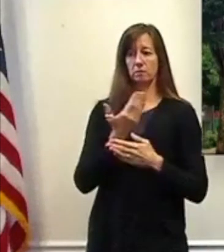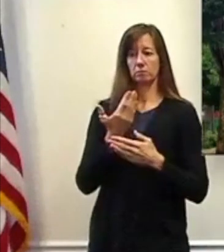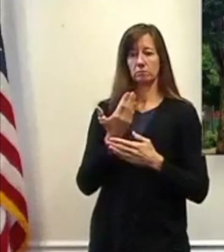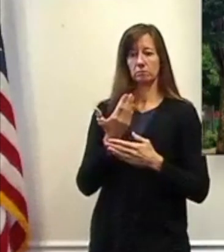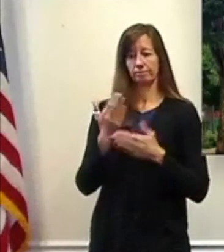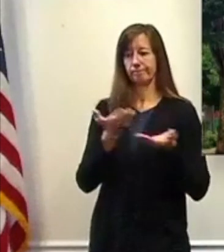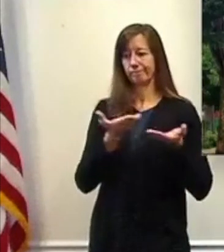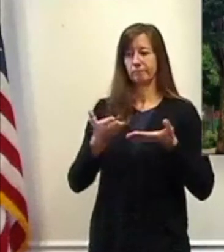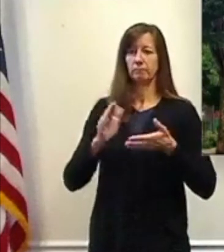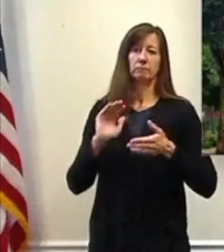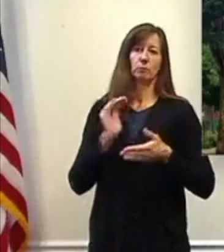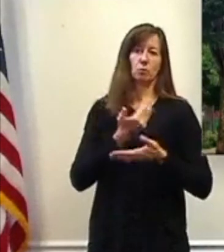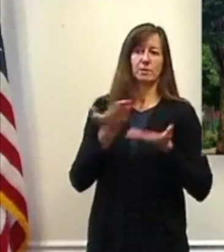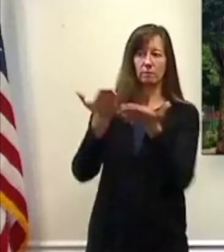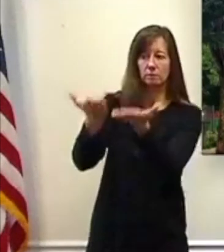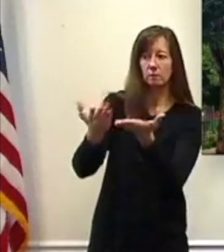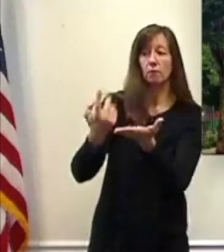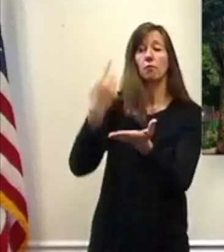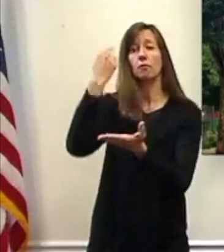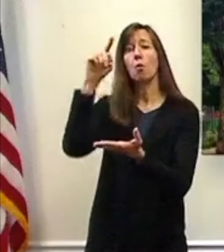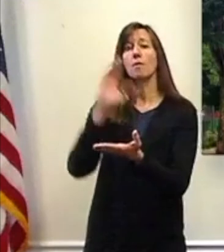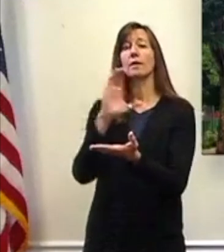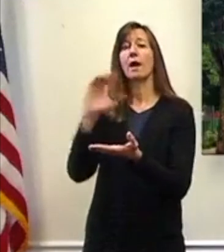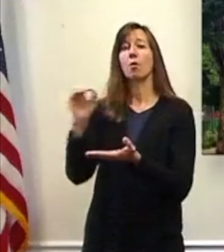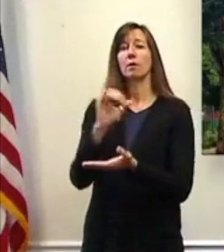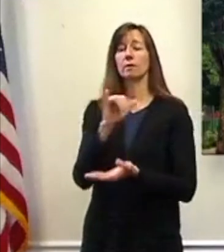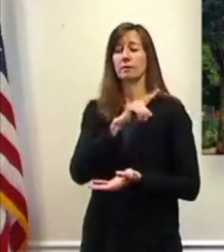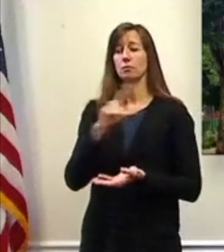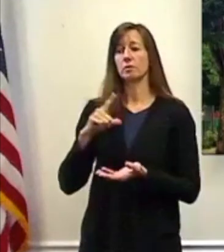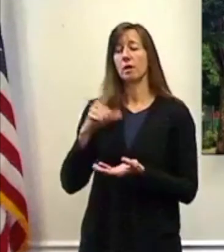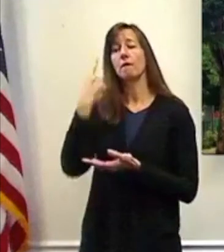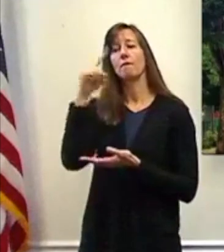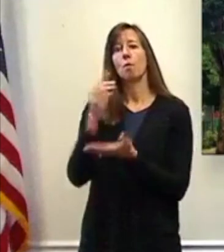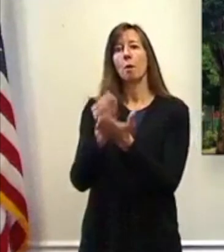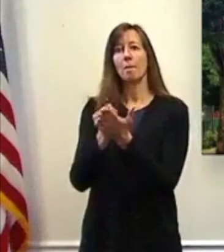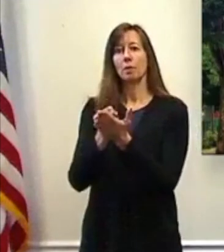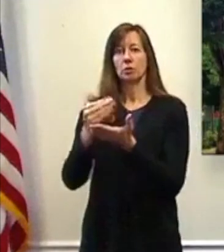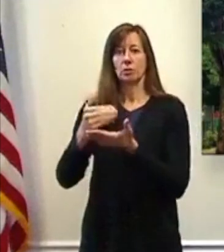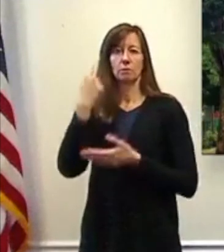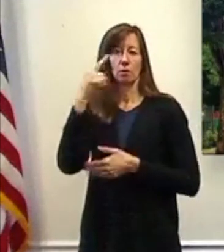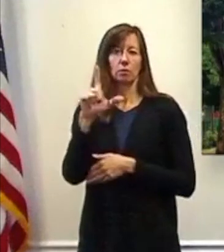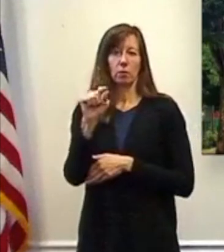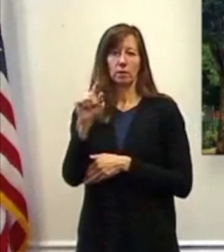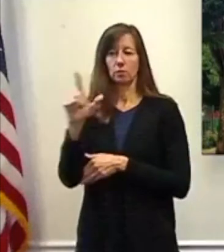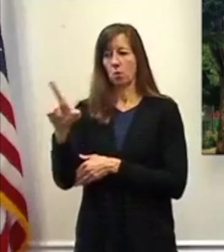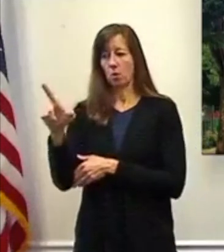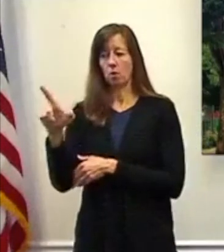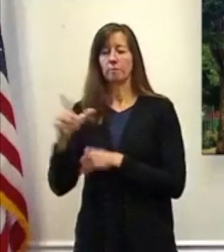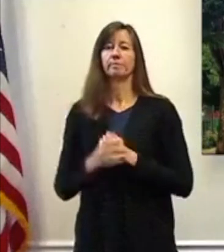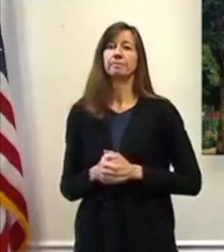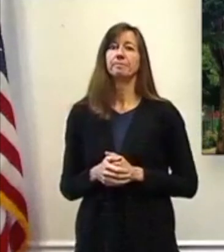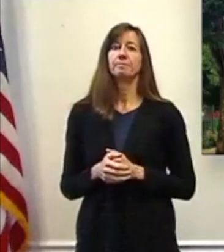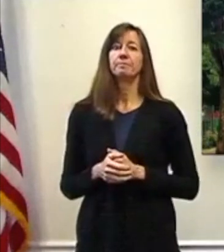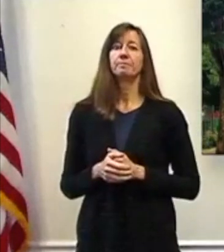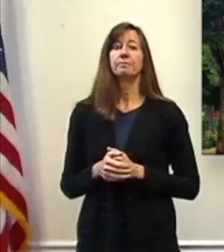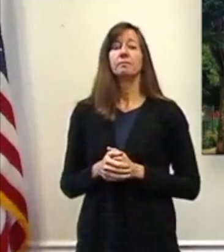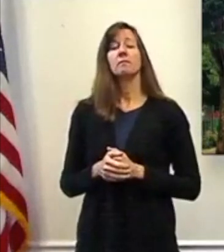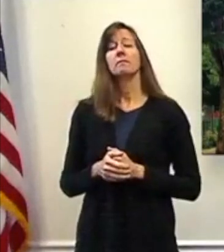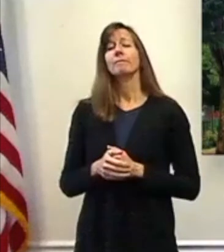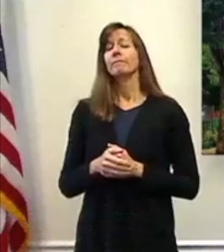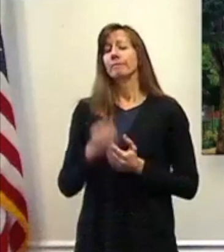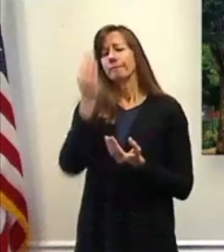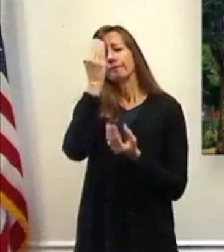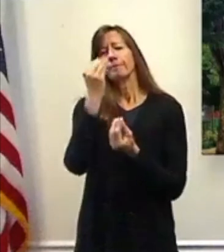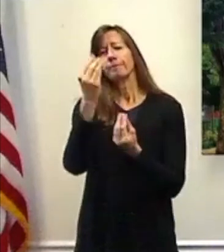our neighbors a budget for 2021. I think it goes without saying that, well,